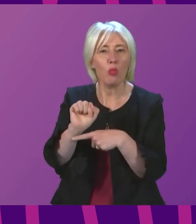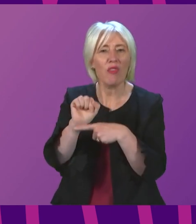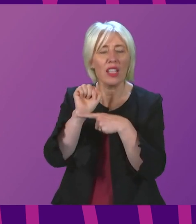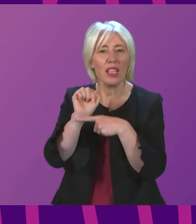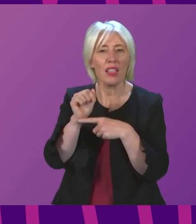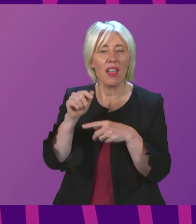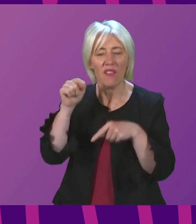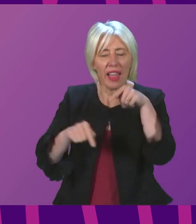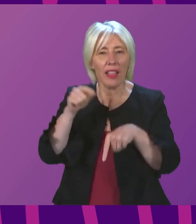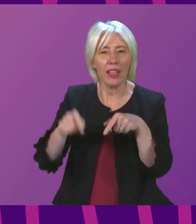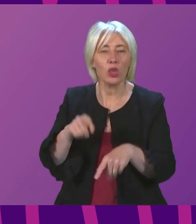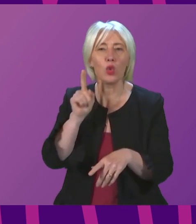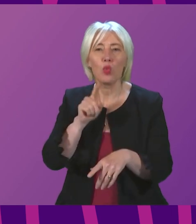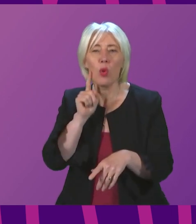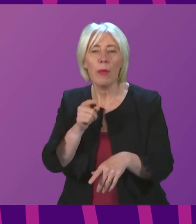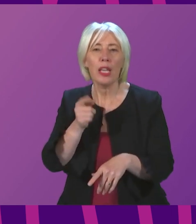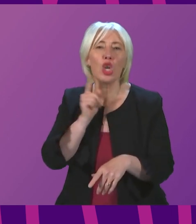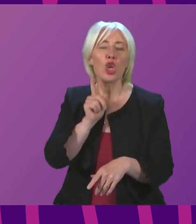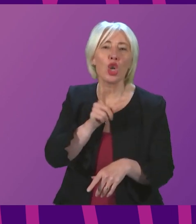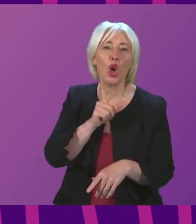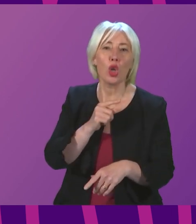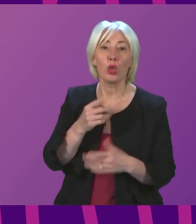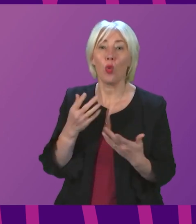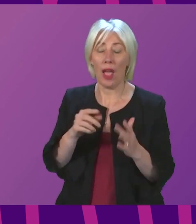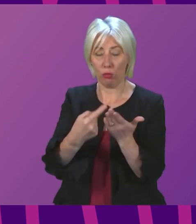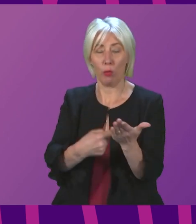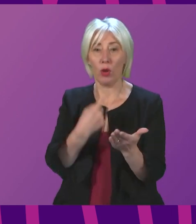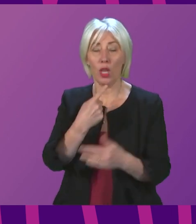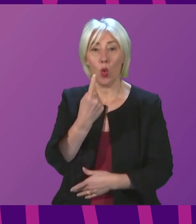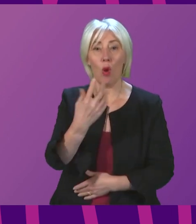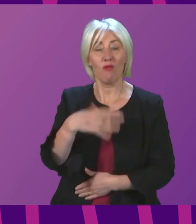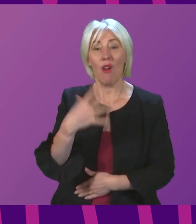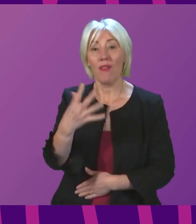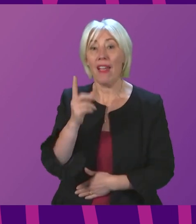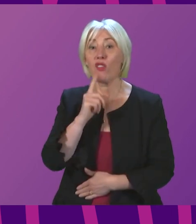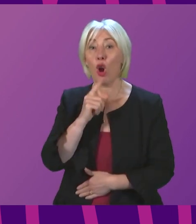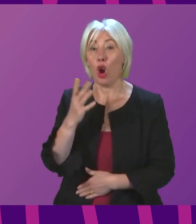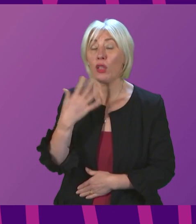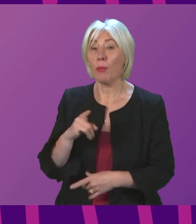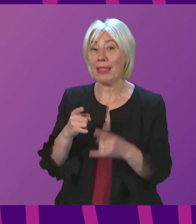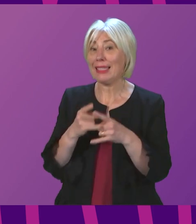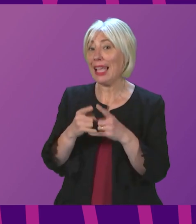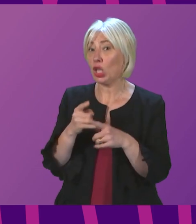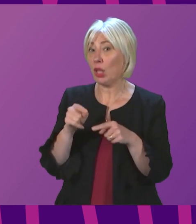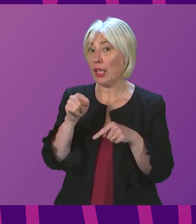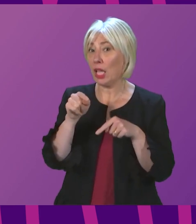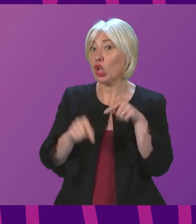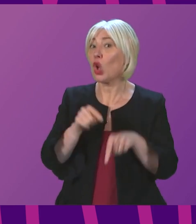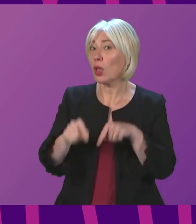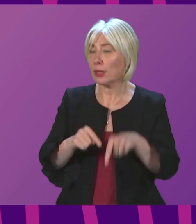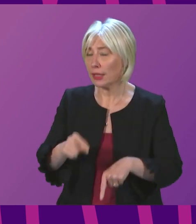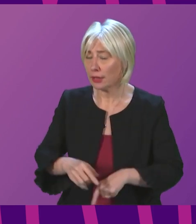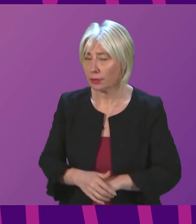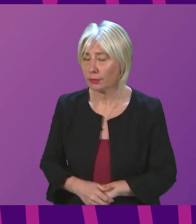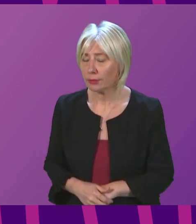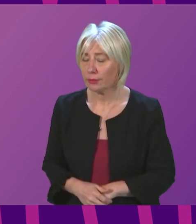girls, in light of reports that one in five teenage girls have been sexually assaulted. First Minister. Well, firstly, Presiding Officer, can